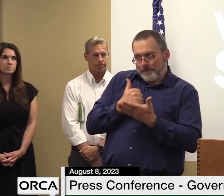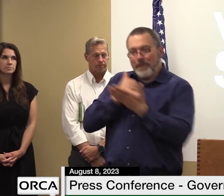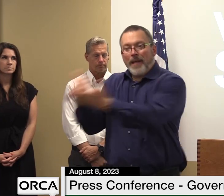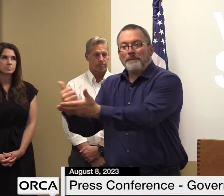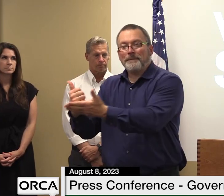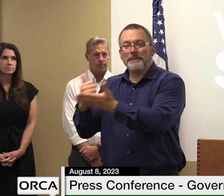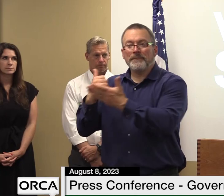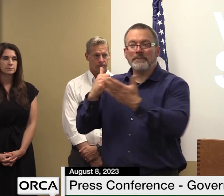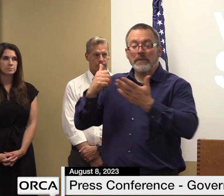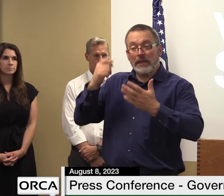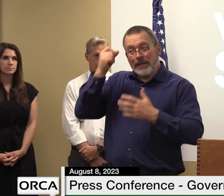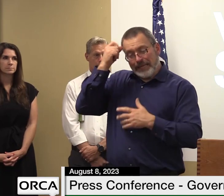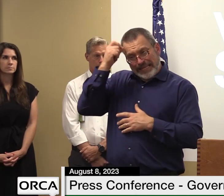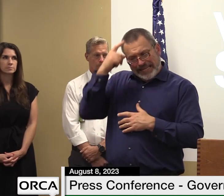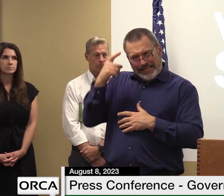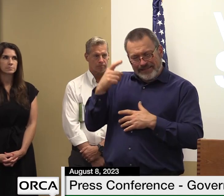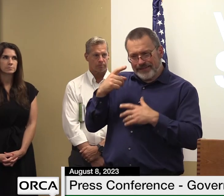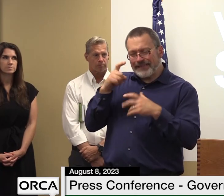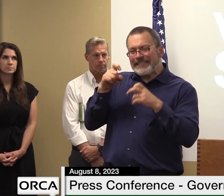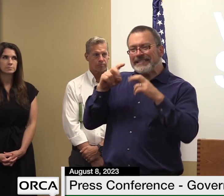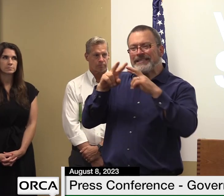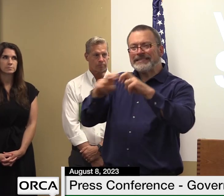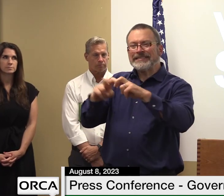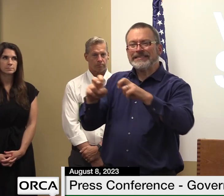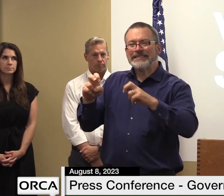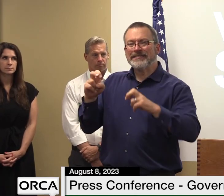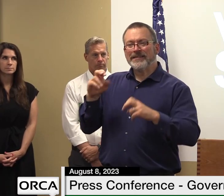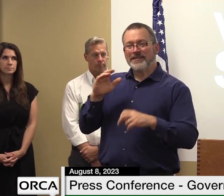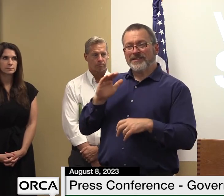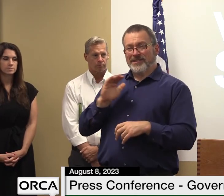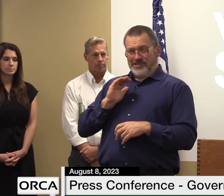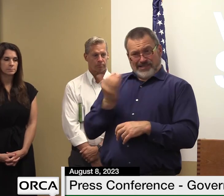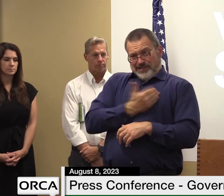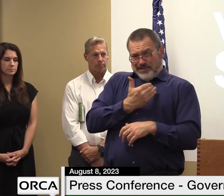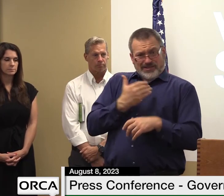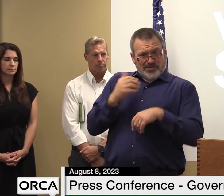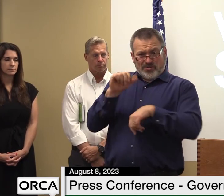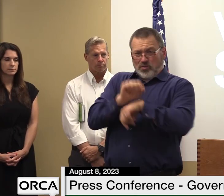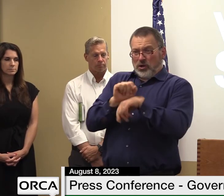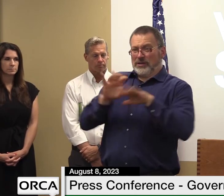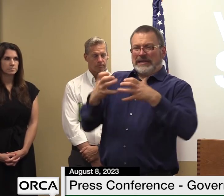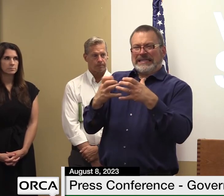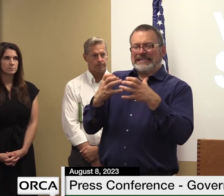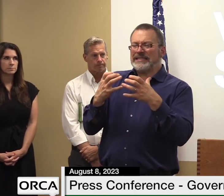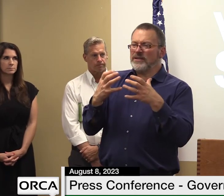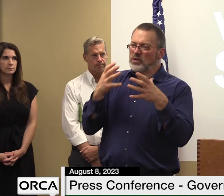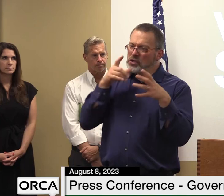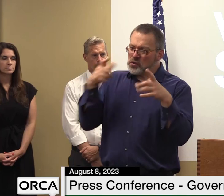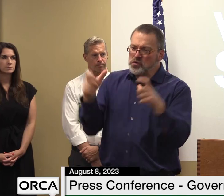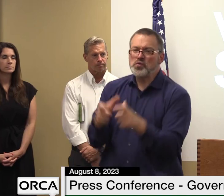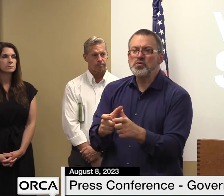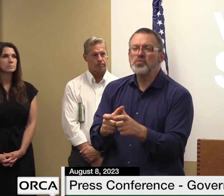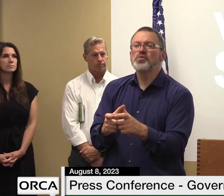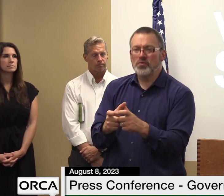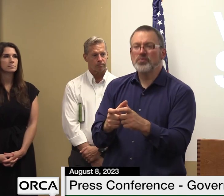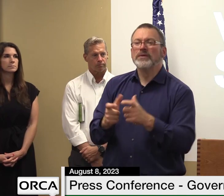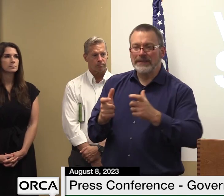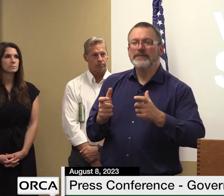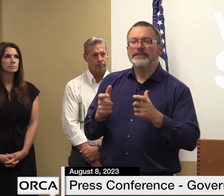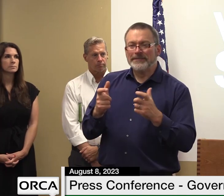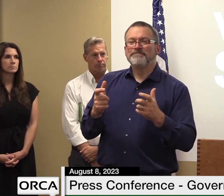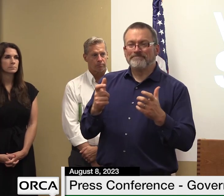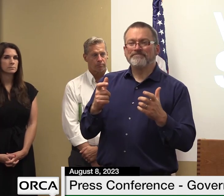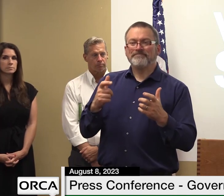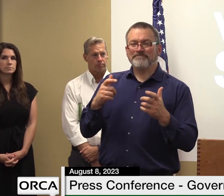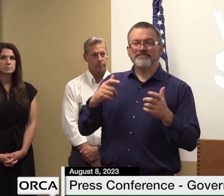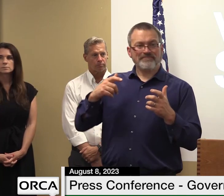our labor shortage is is severe and a lot of it is due to the lack of the number of people in